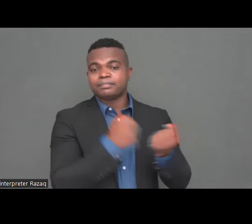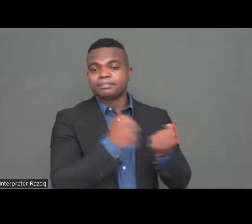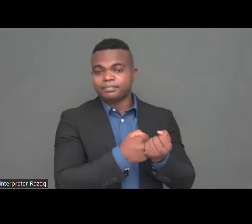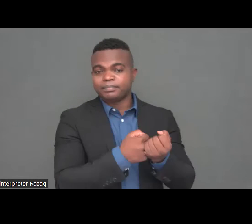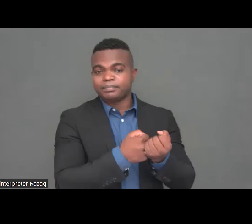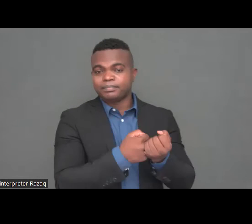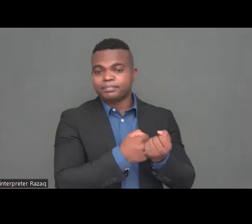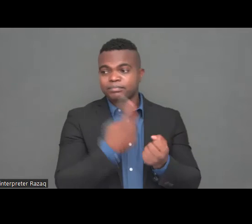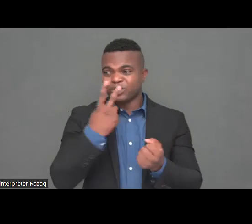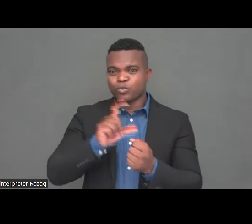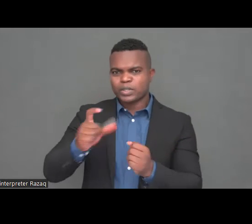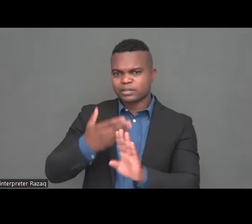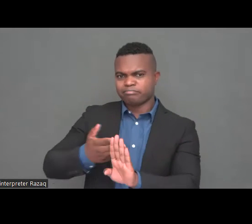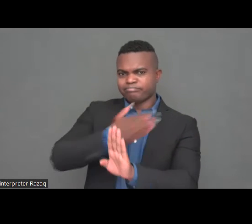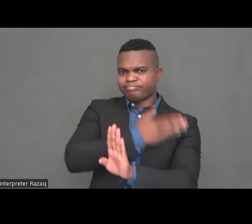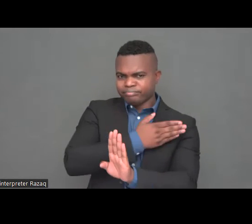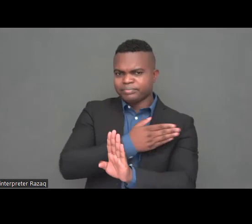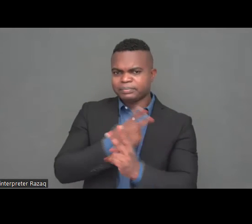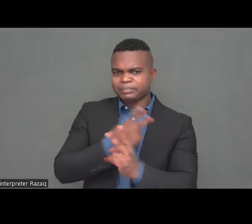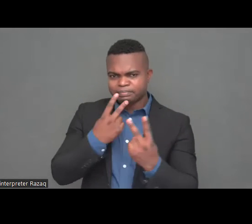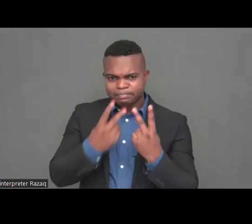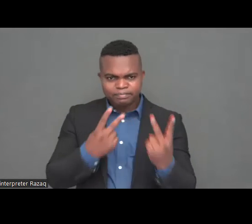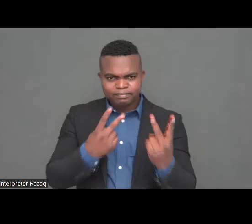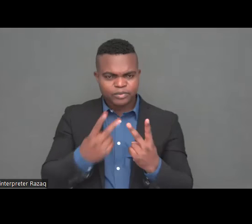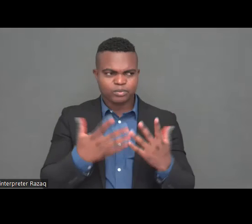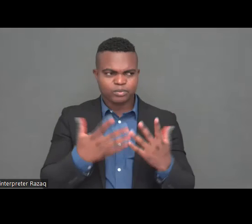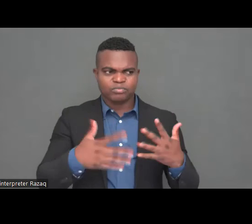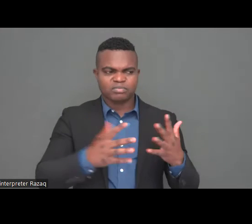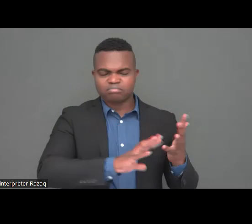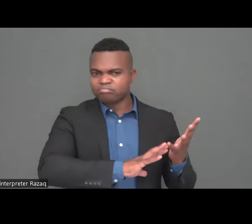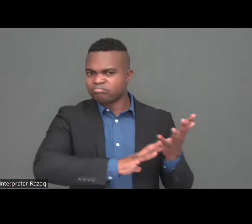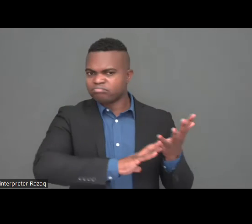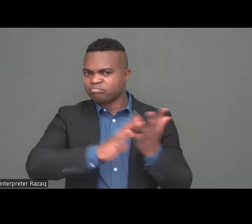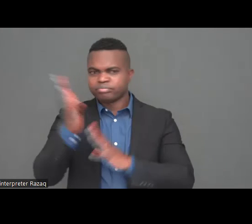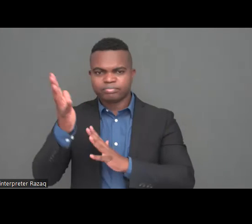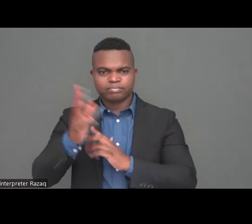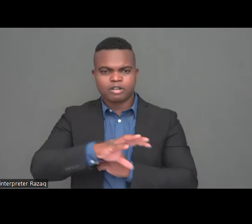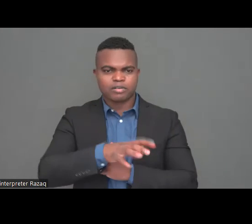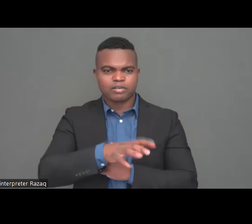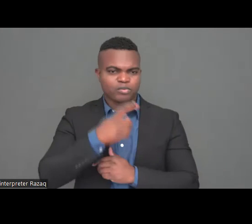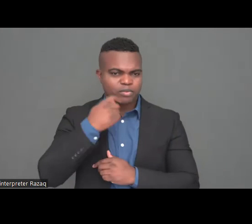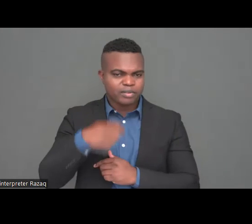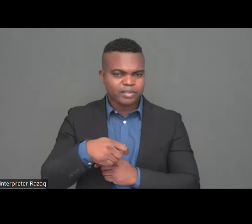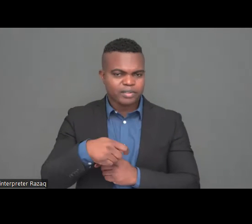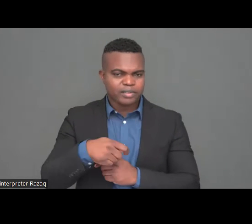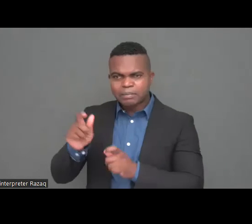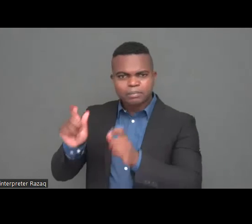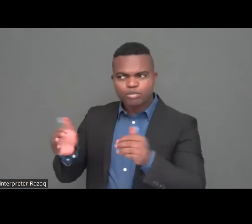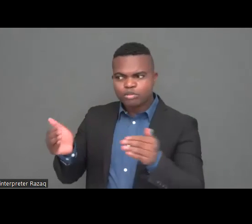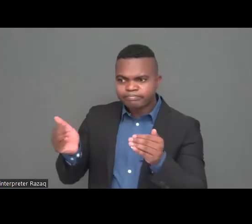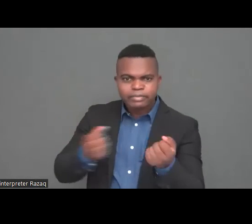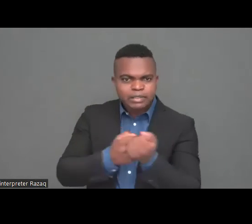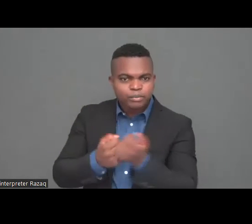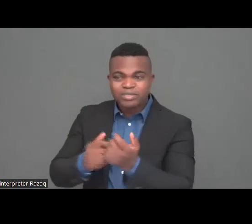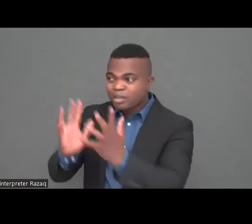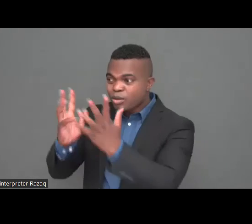now it's very clear what it needs to be done both on the ground and on the border when it comes to supporting persons with